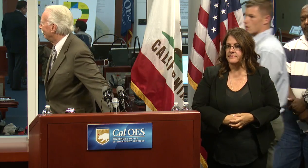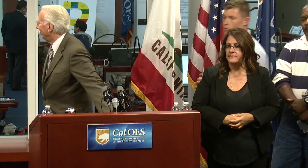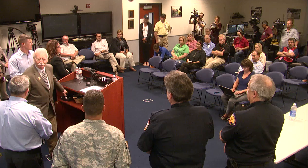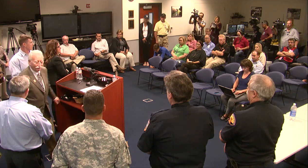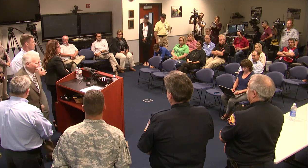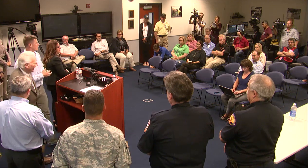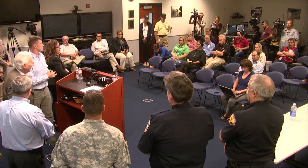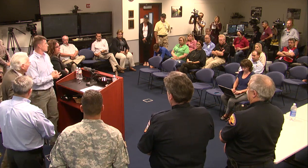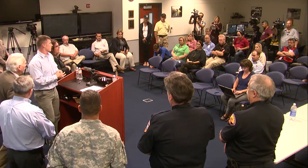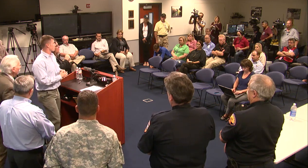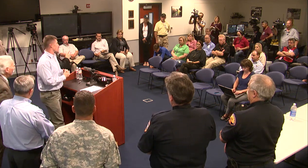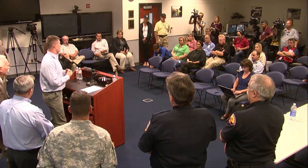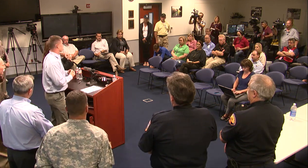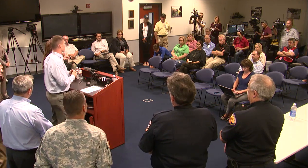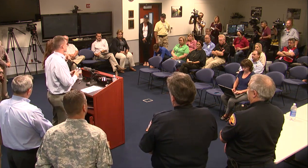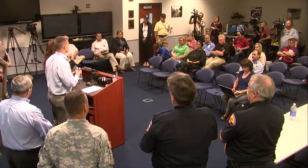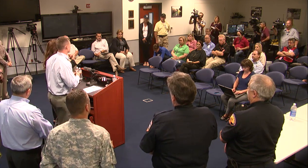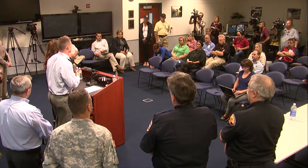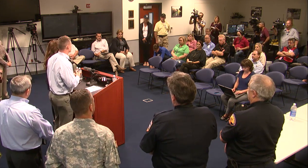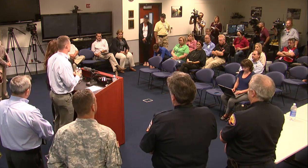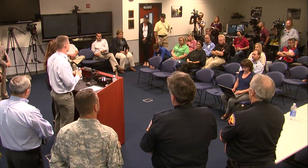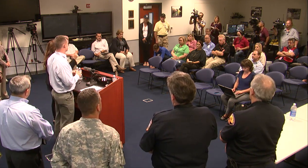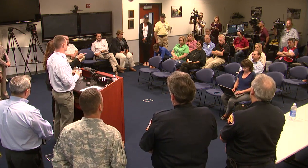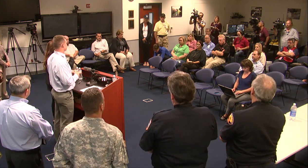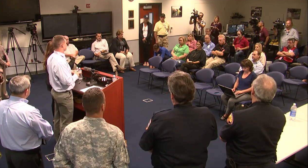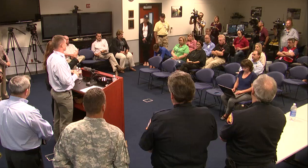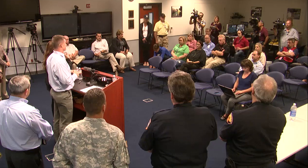Okay, we'll be taking questions now if there are any from the media.